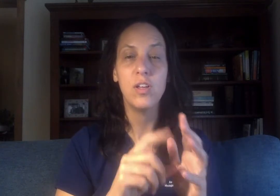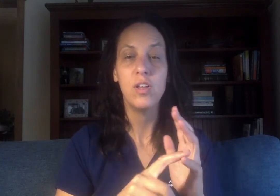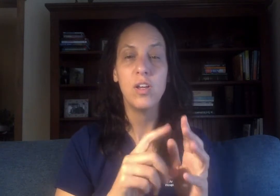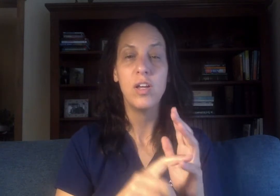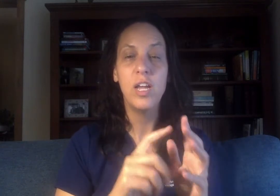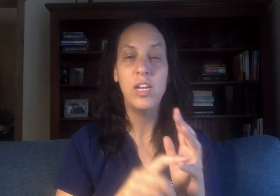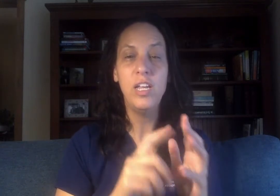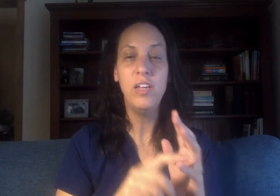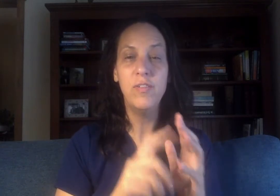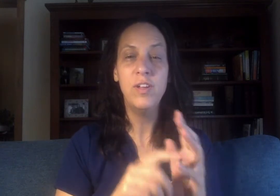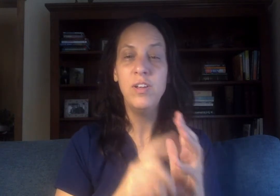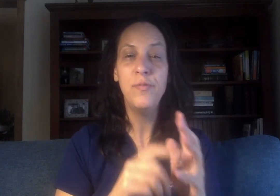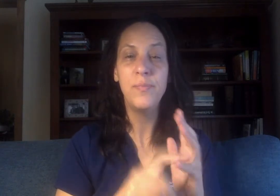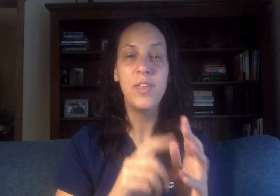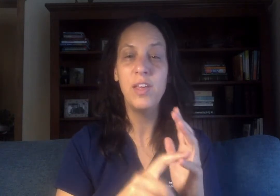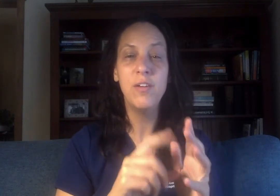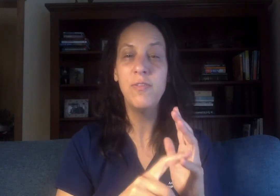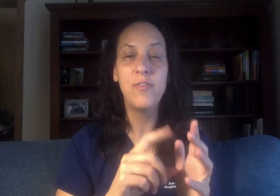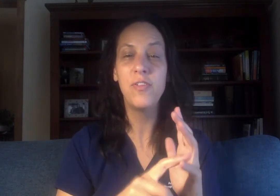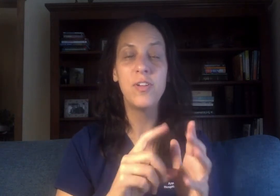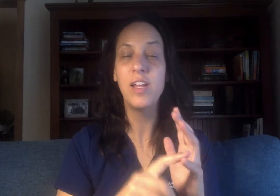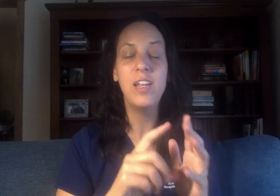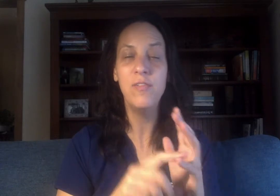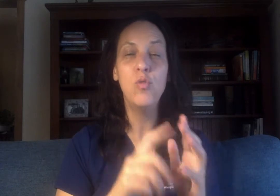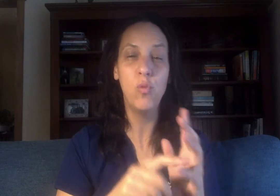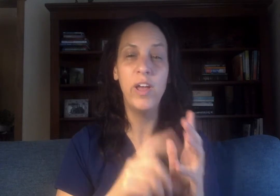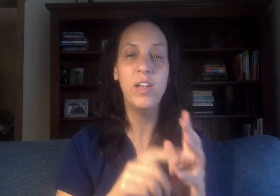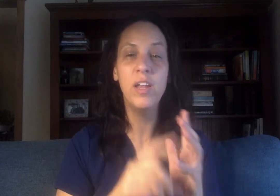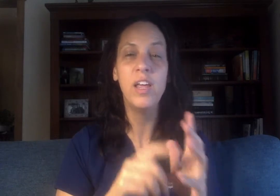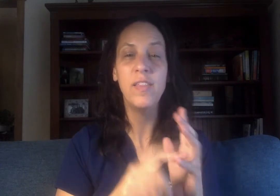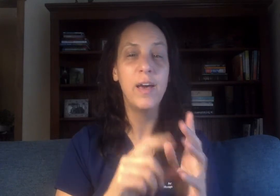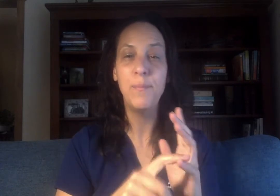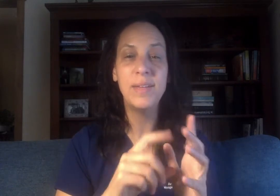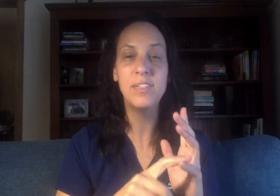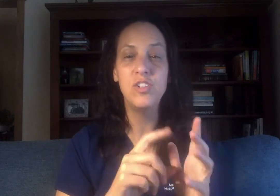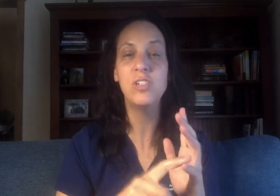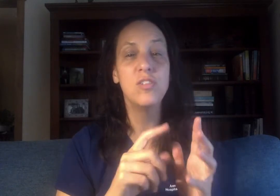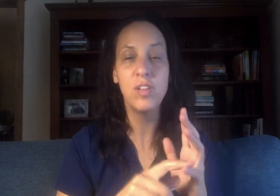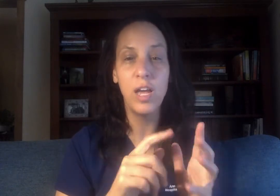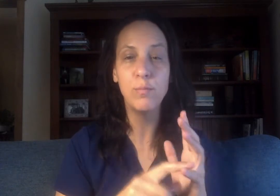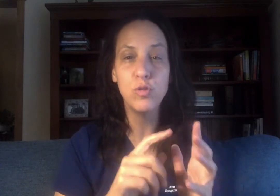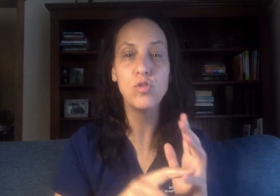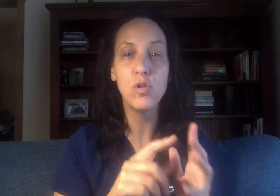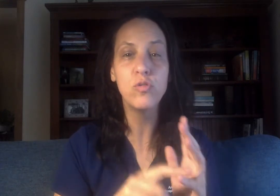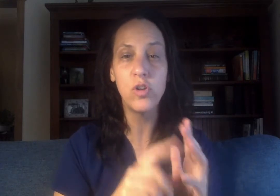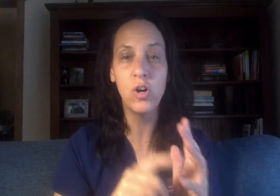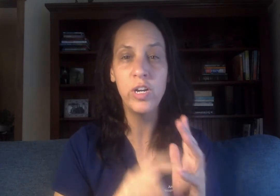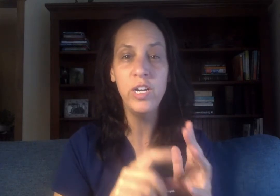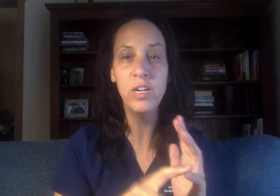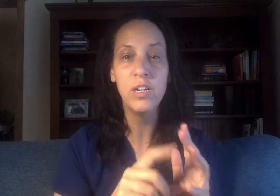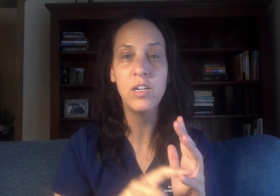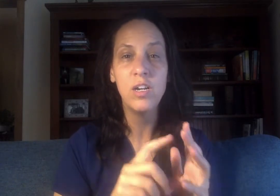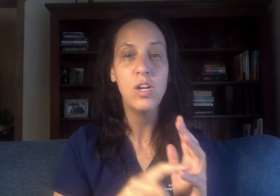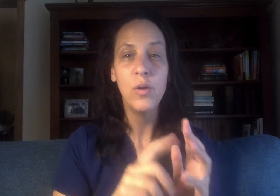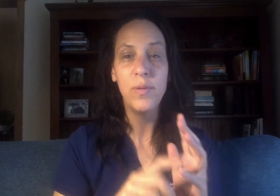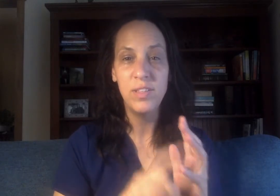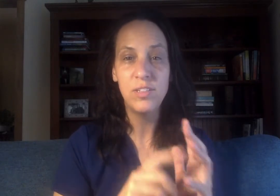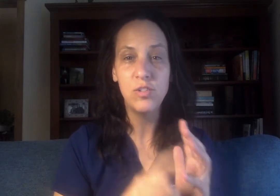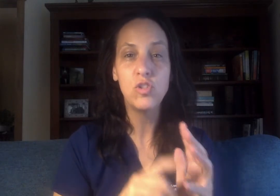and even if and even when that message is I'm so sorry that this is a